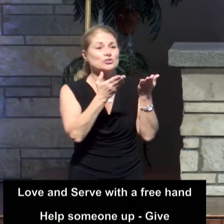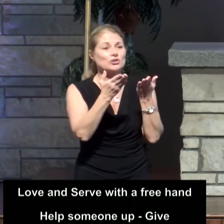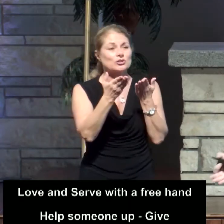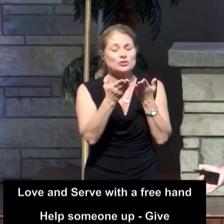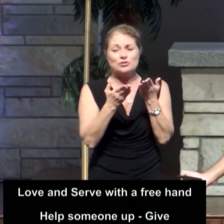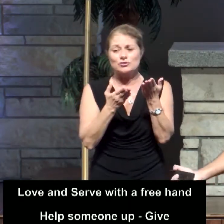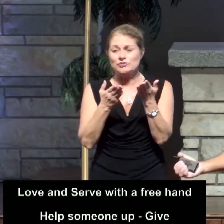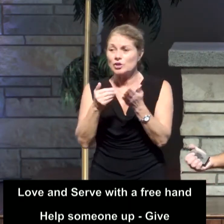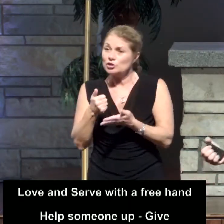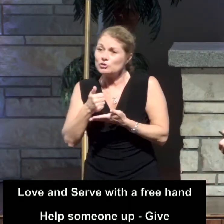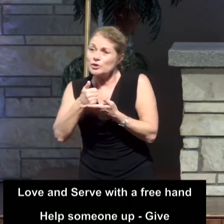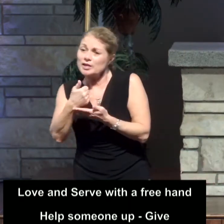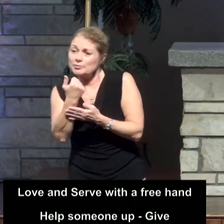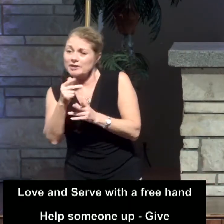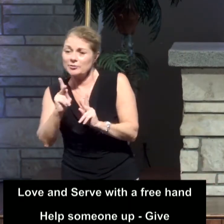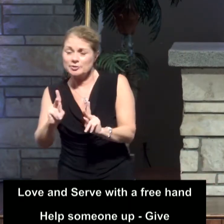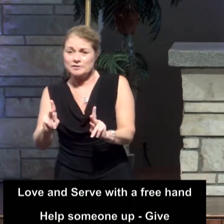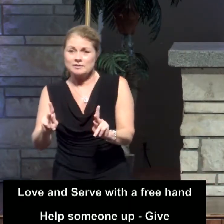You can help someone up.